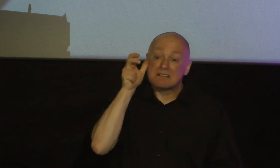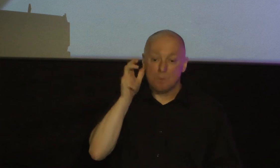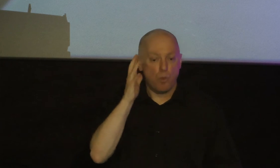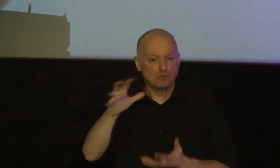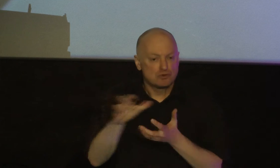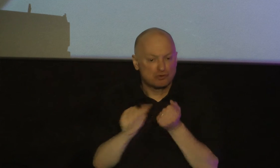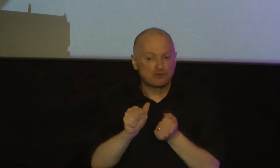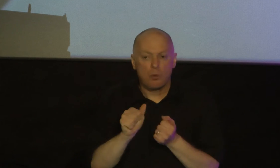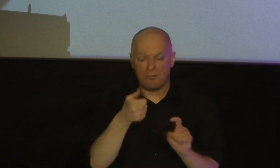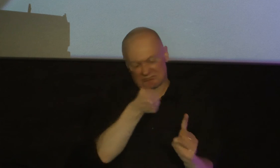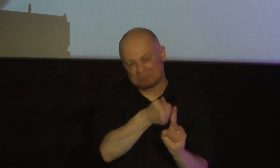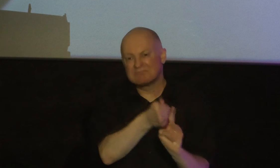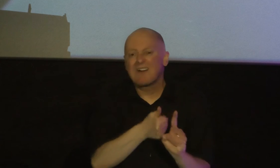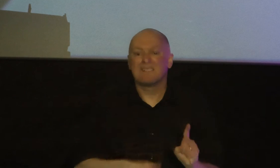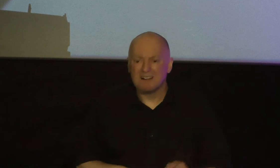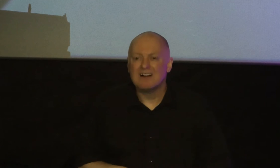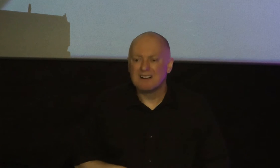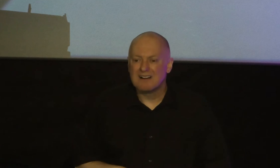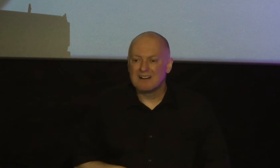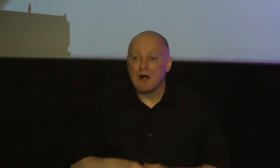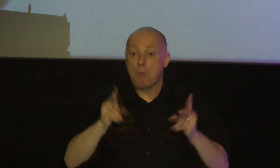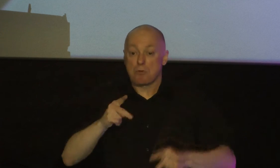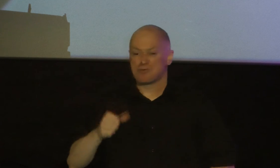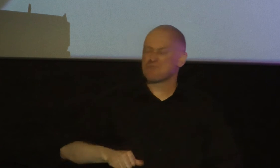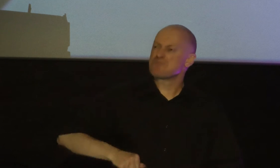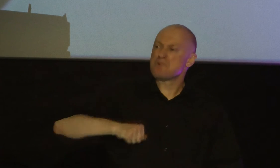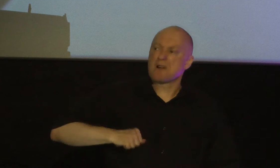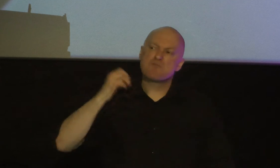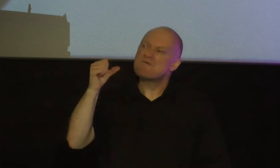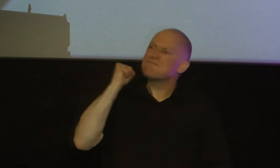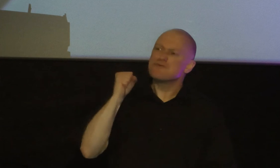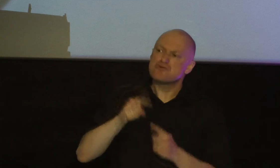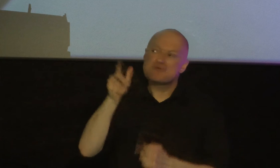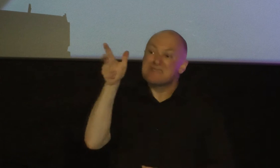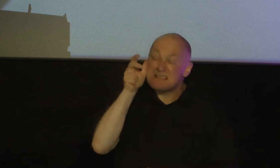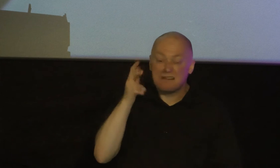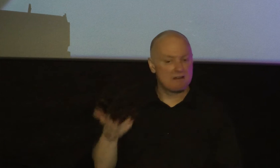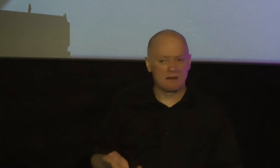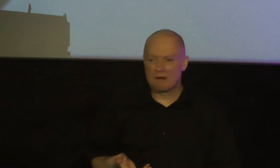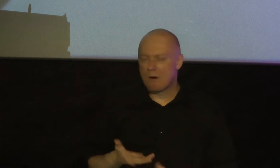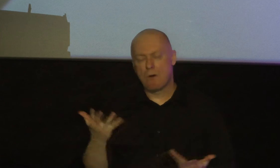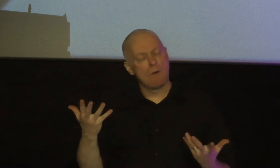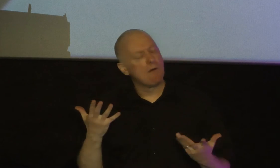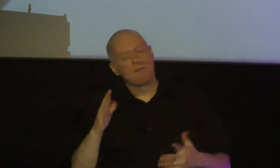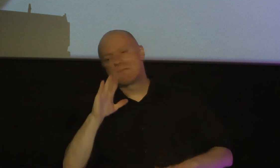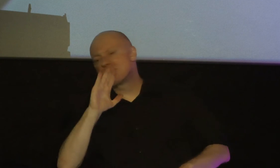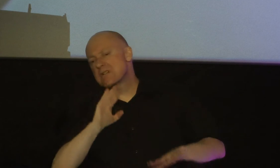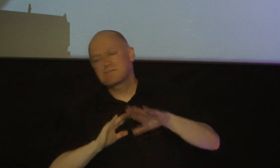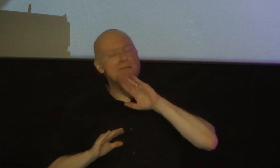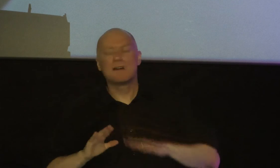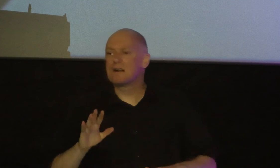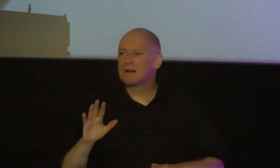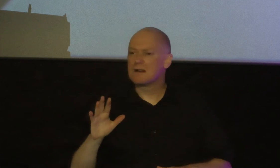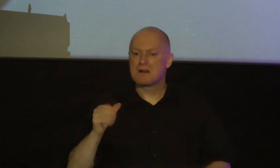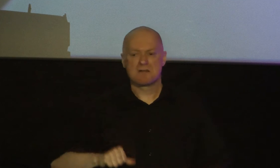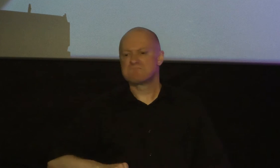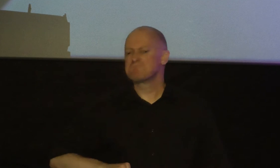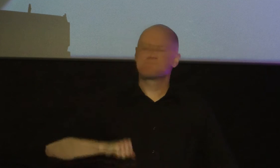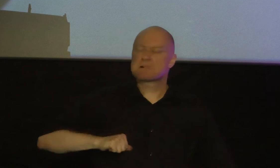the pride that refuses to listen is exasperating the pride that refuses to listen